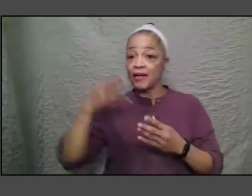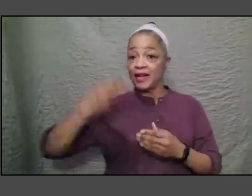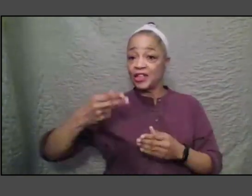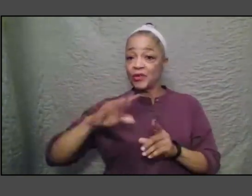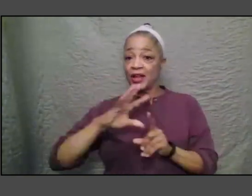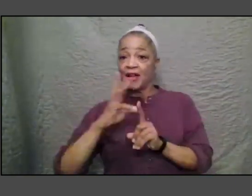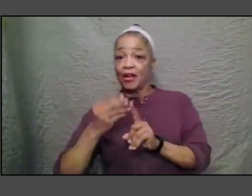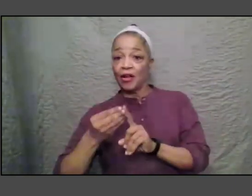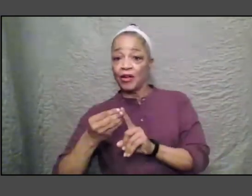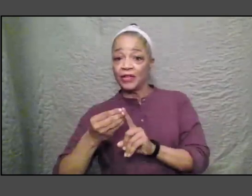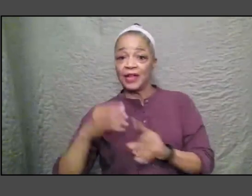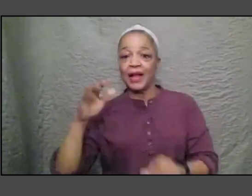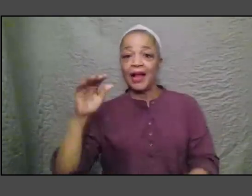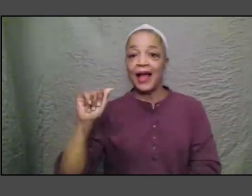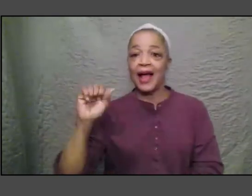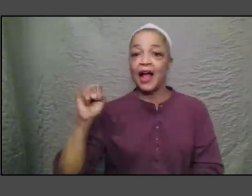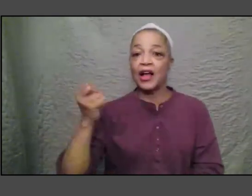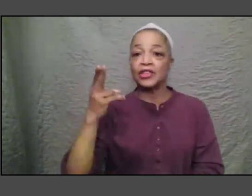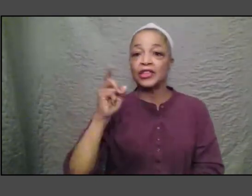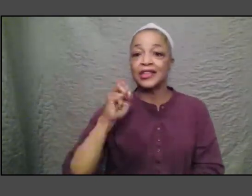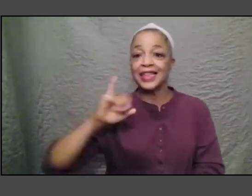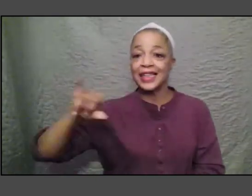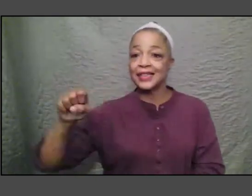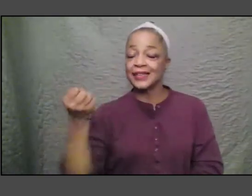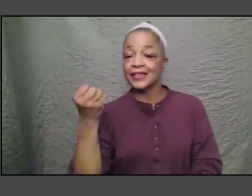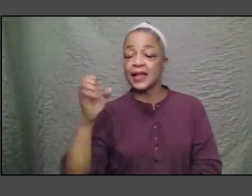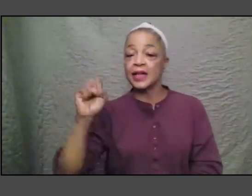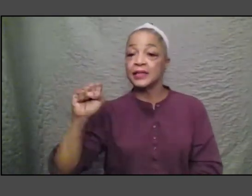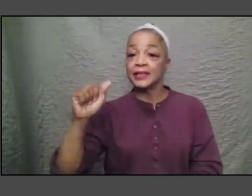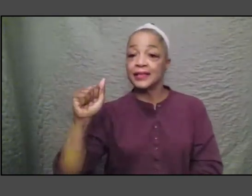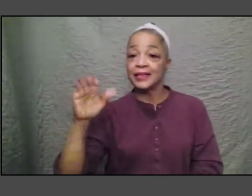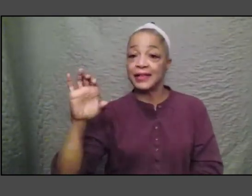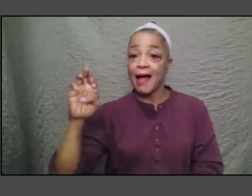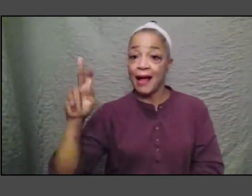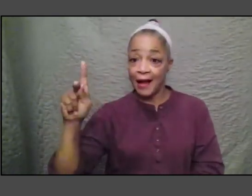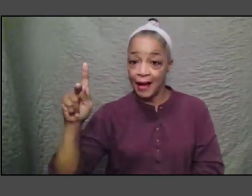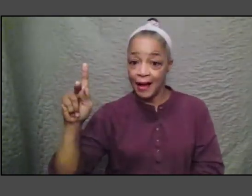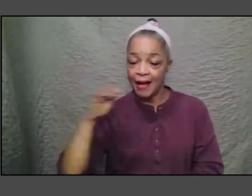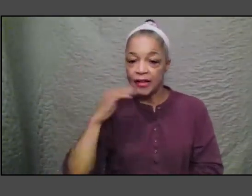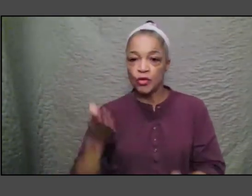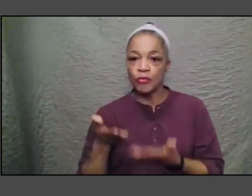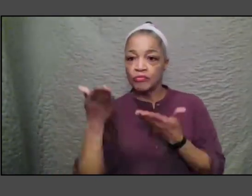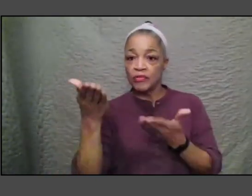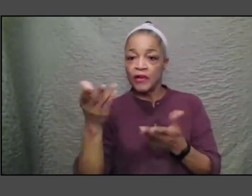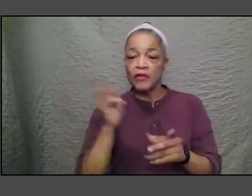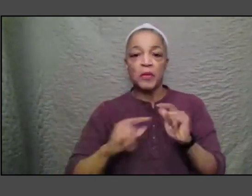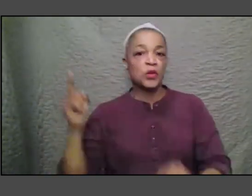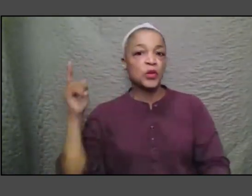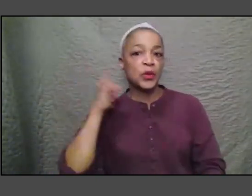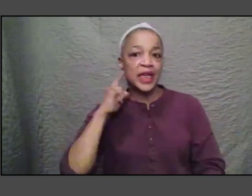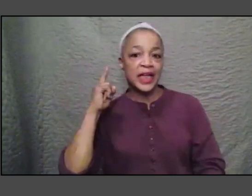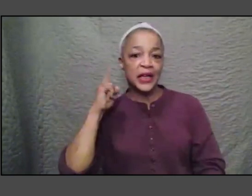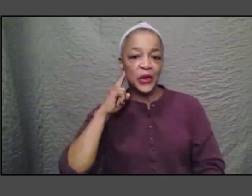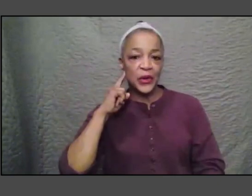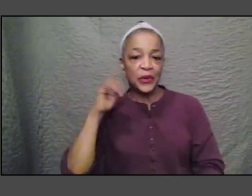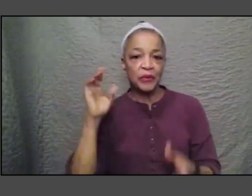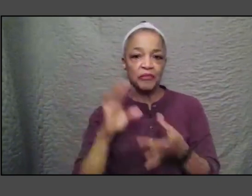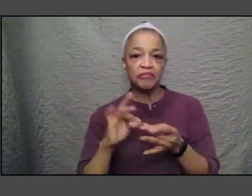sack which I wanted to just put out there for people to hear uh it was it is a flower sack